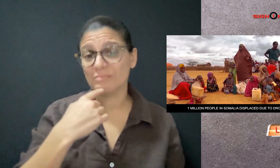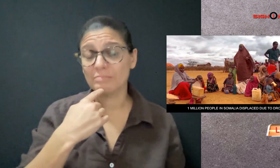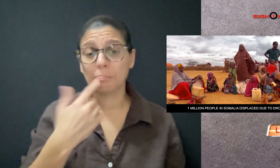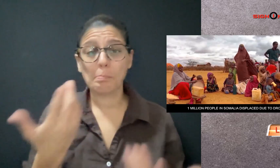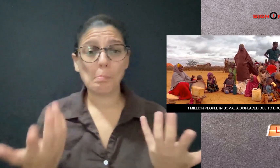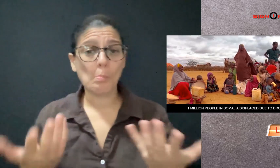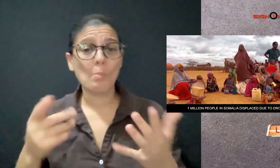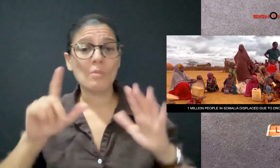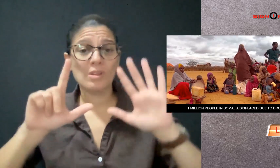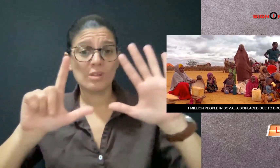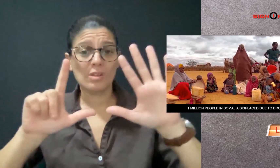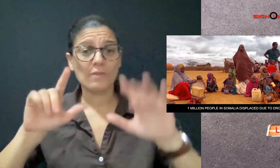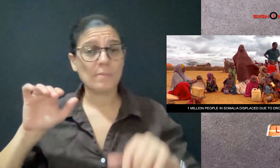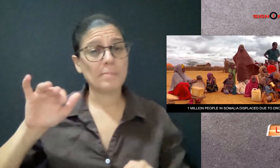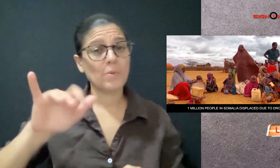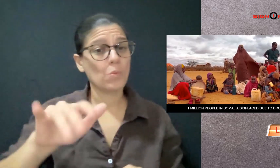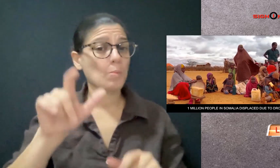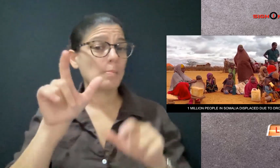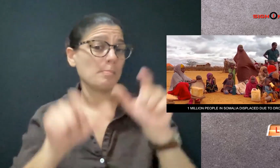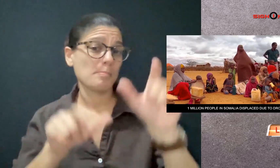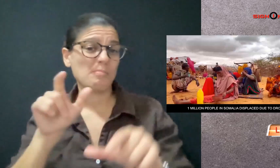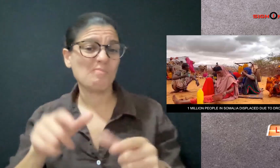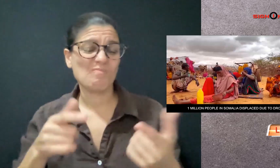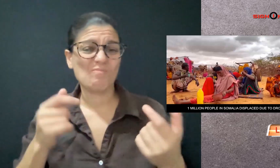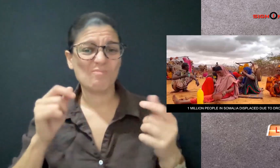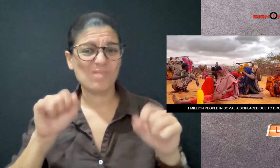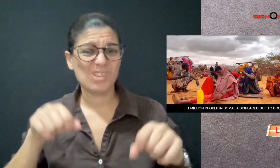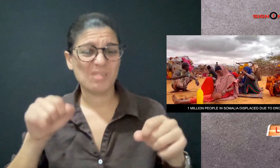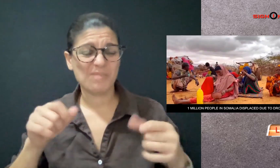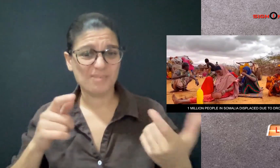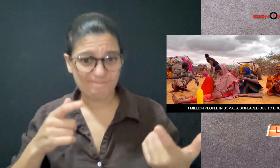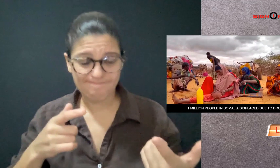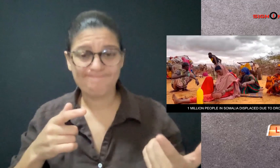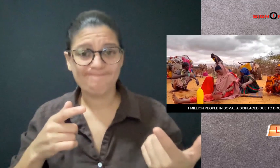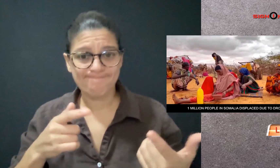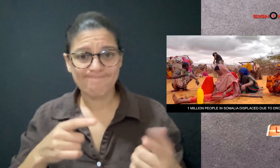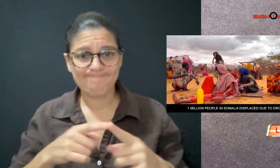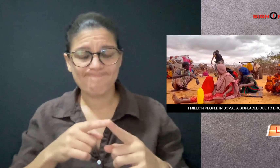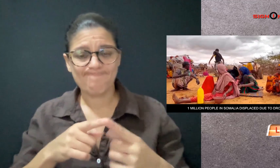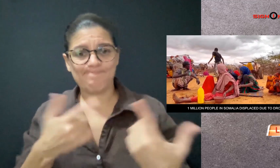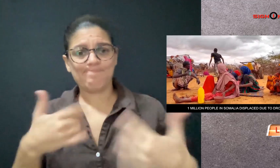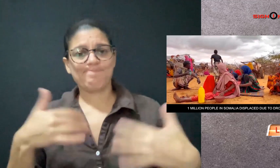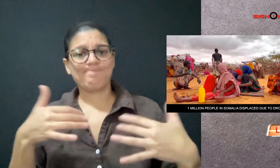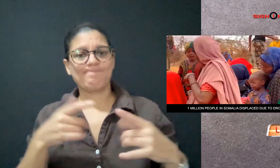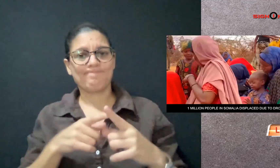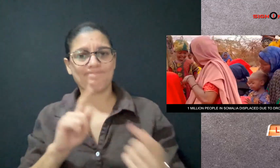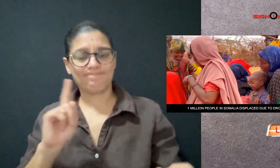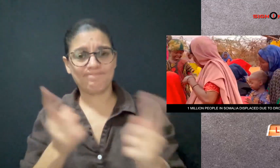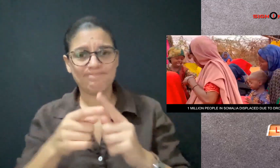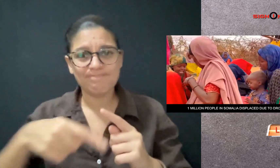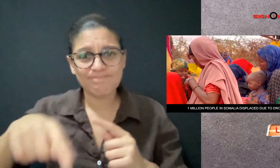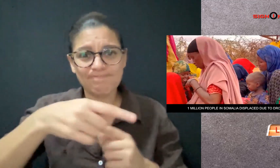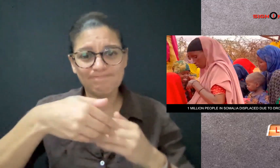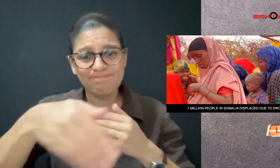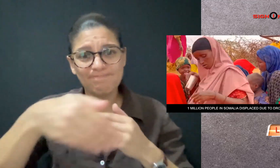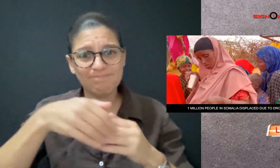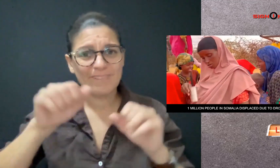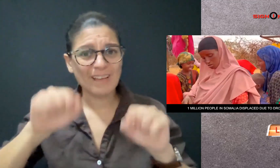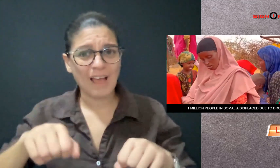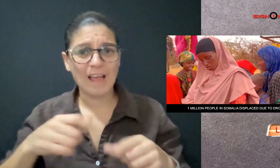According to UNHCR, seven million people will face crisis hunger levels